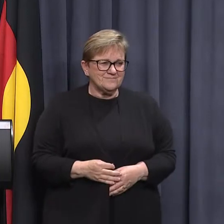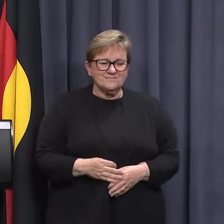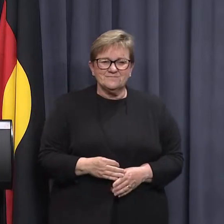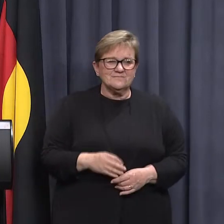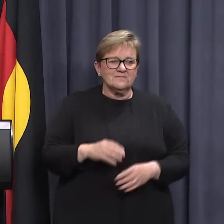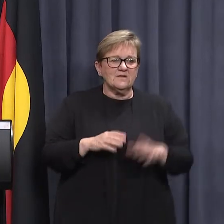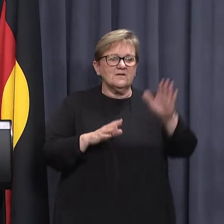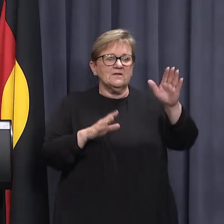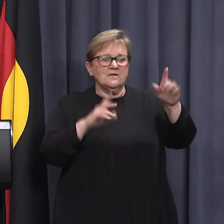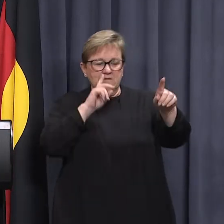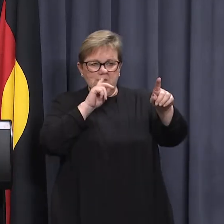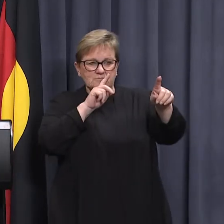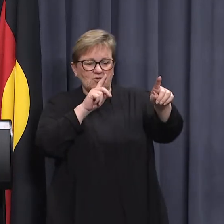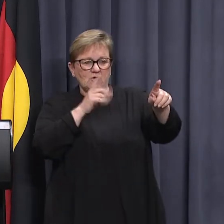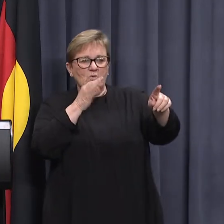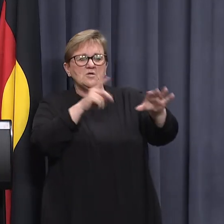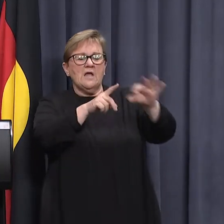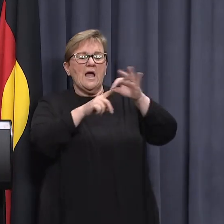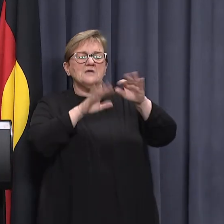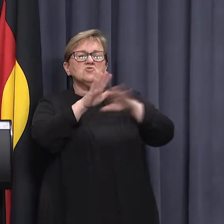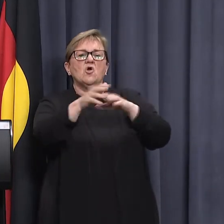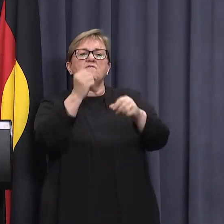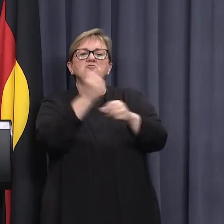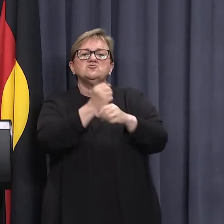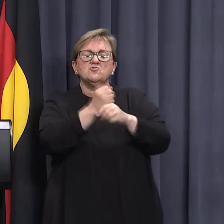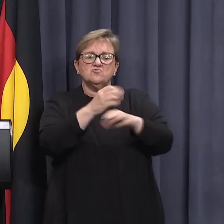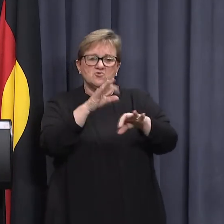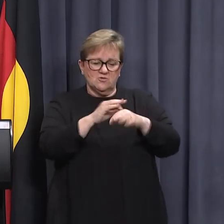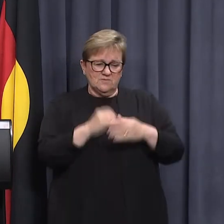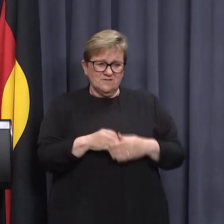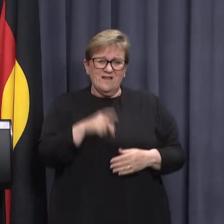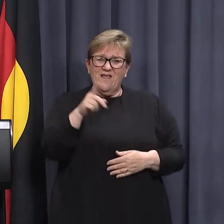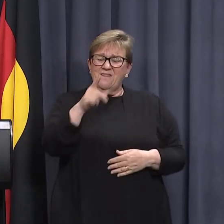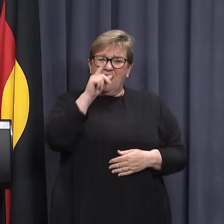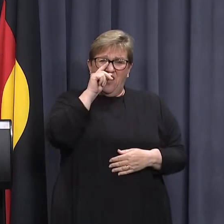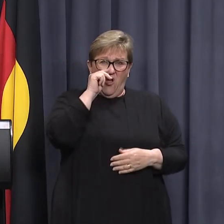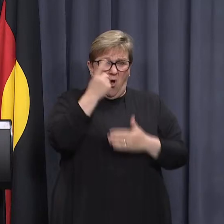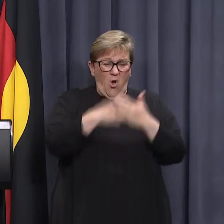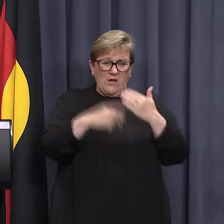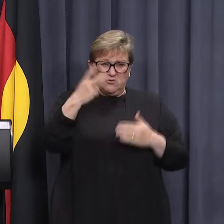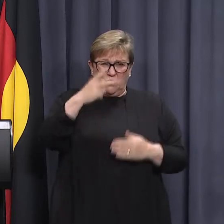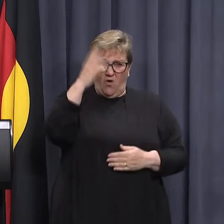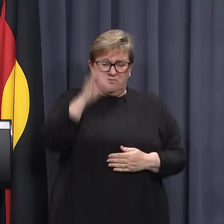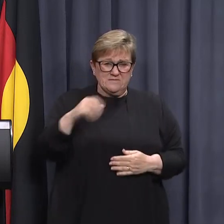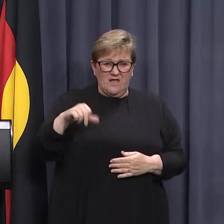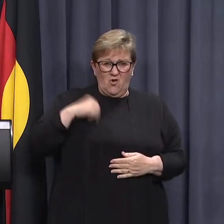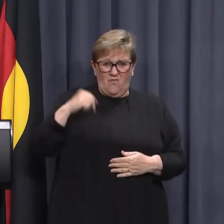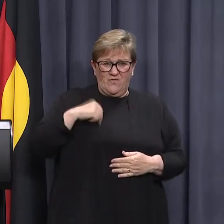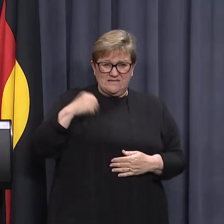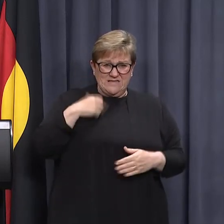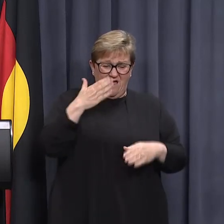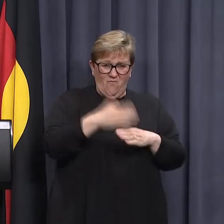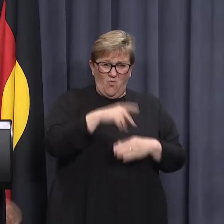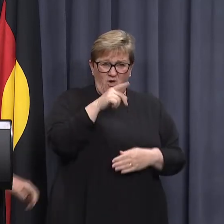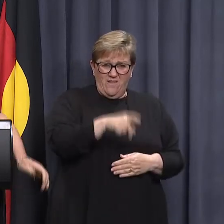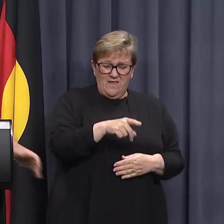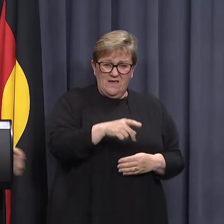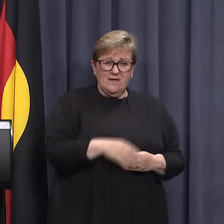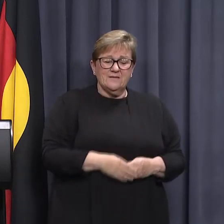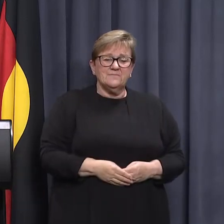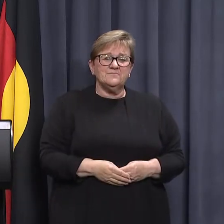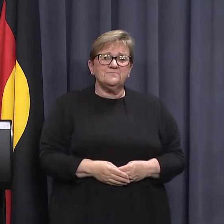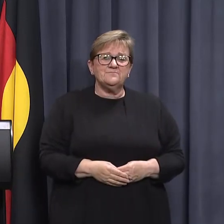Can I ask you about Geraldton? So they can only fill about 12% of the emergency department staff